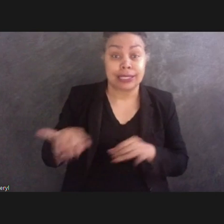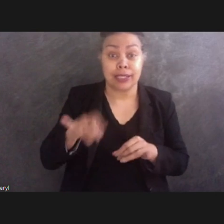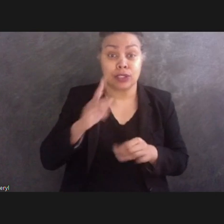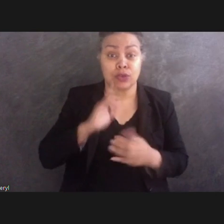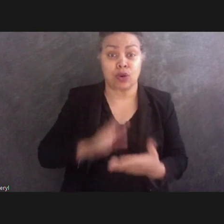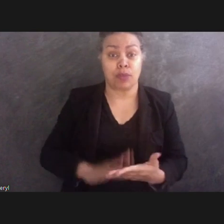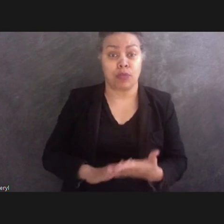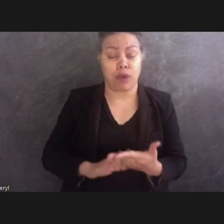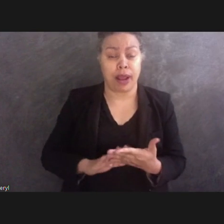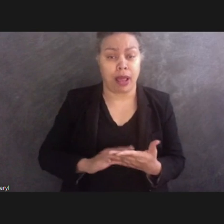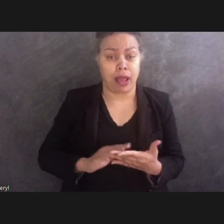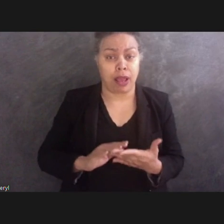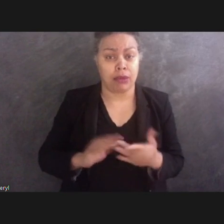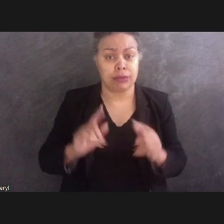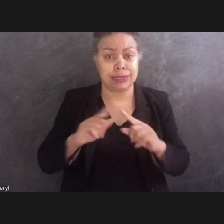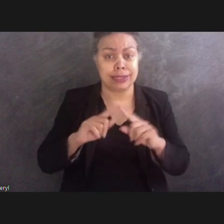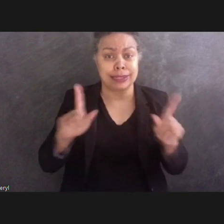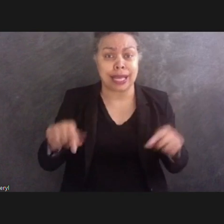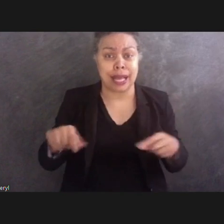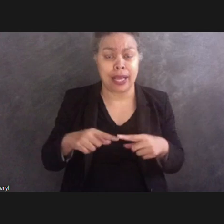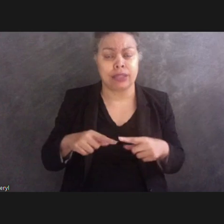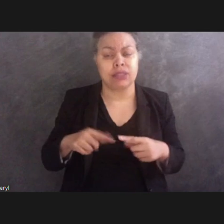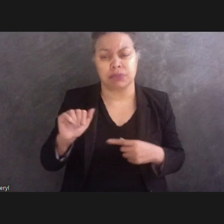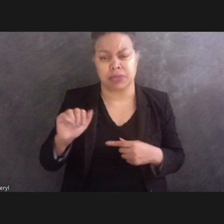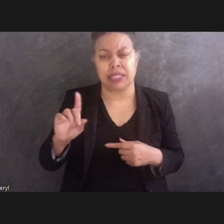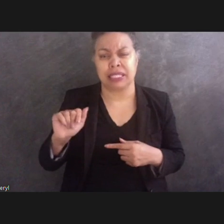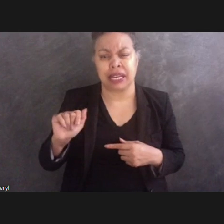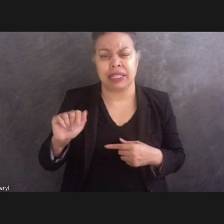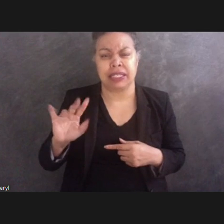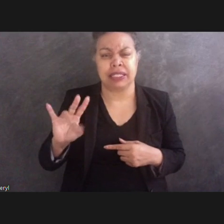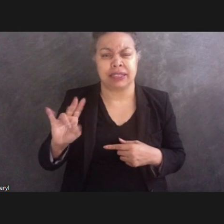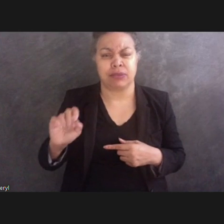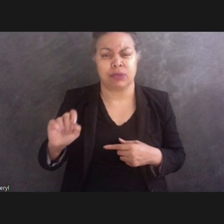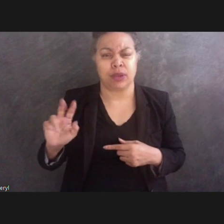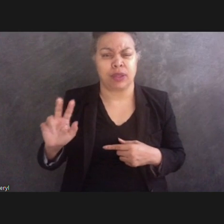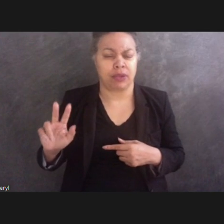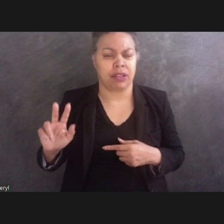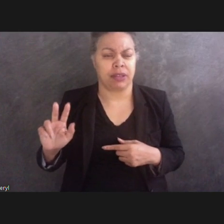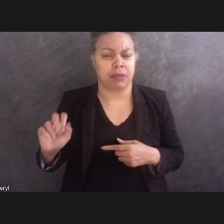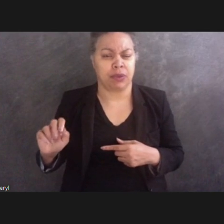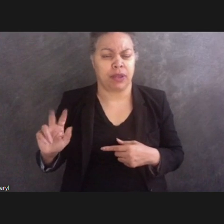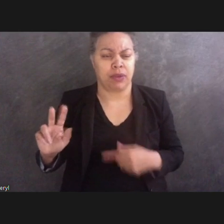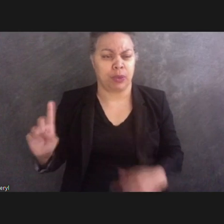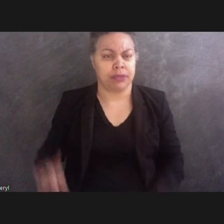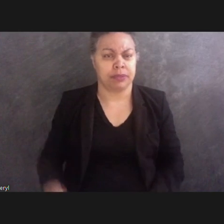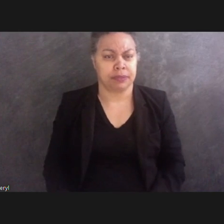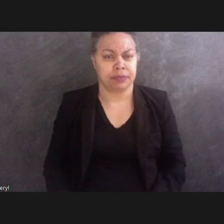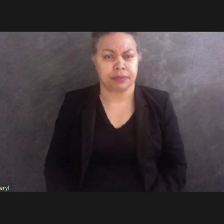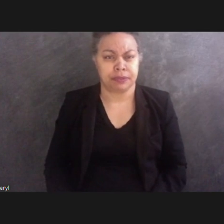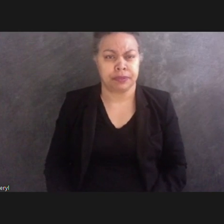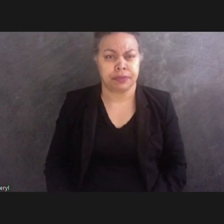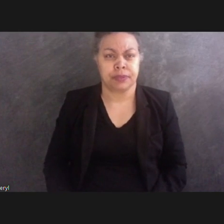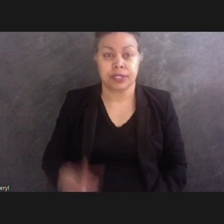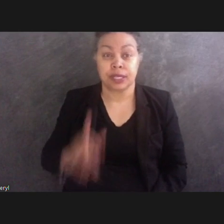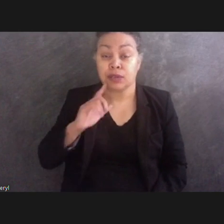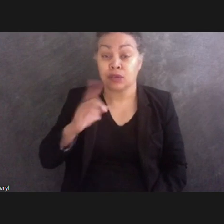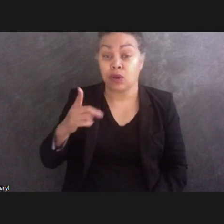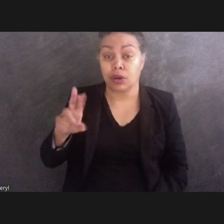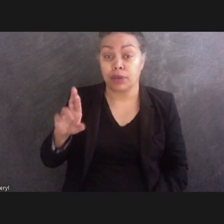703.31. For the prologue room, I think the panel could be